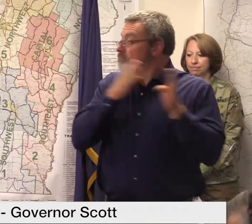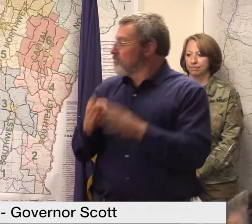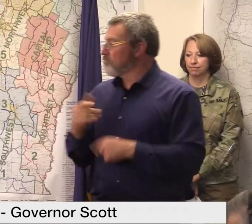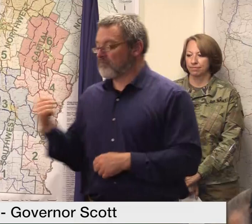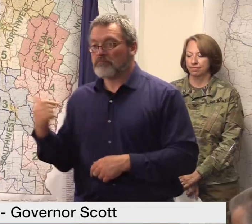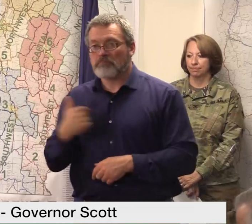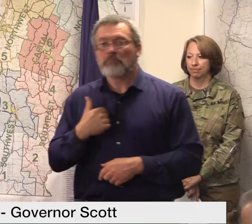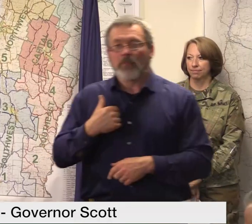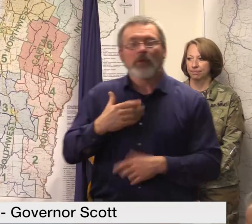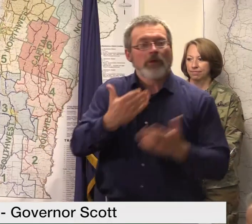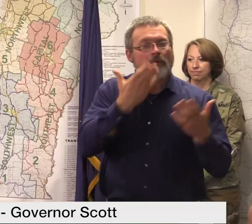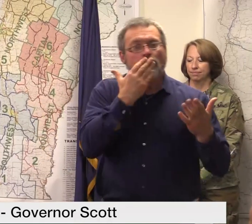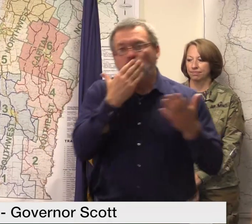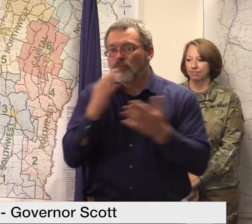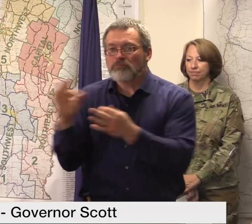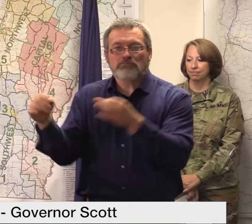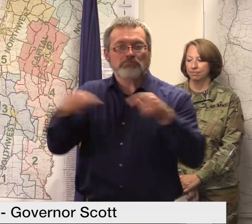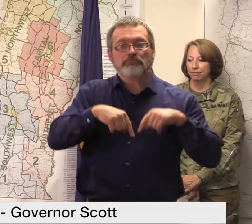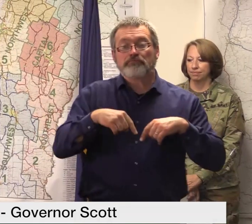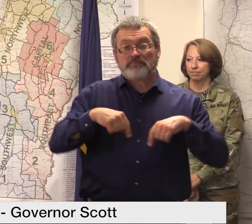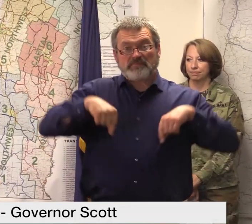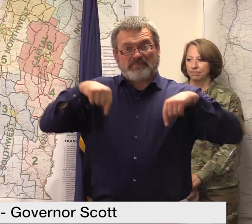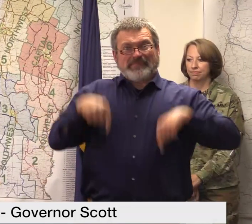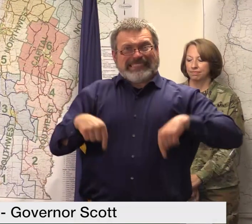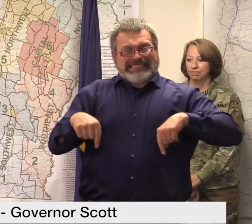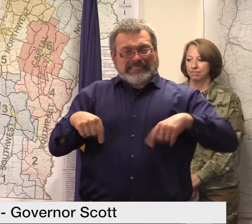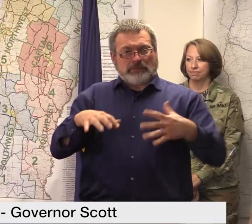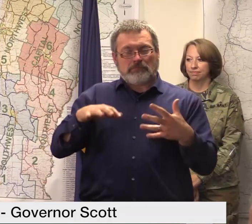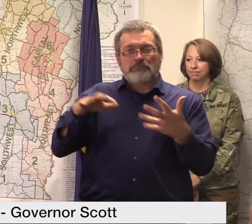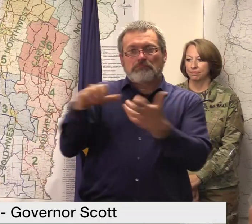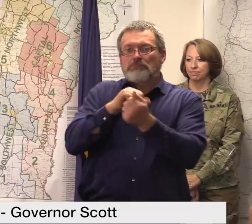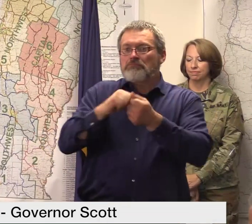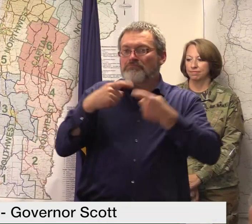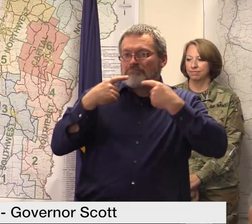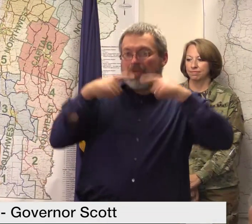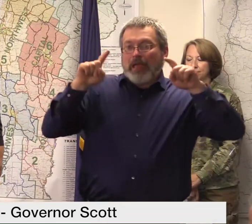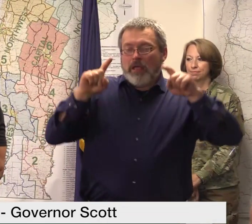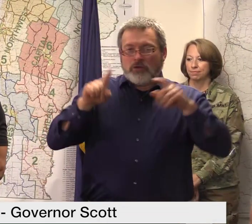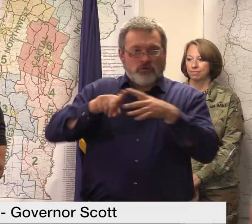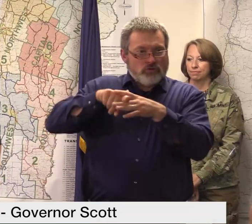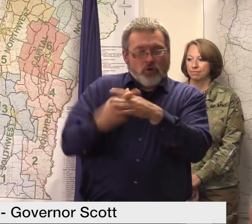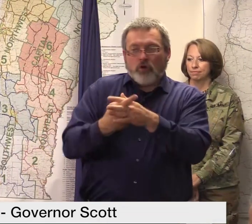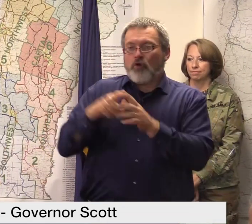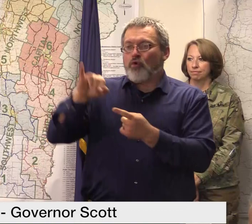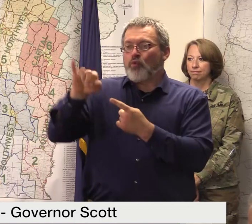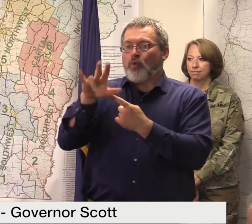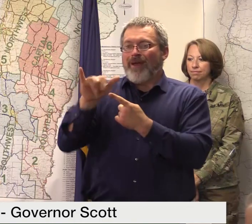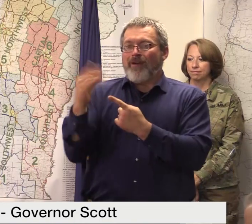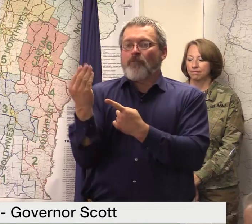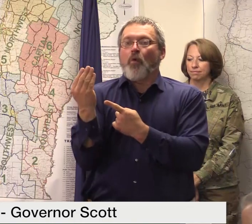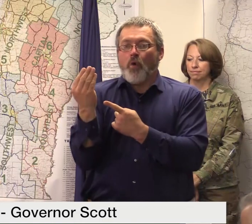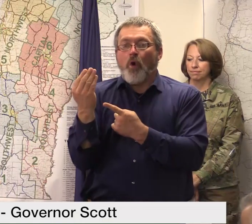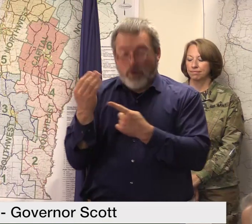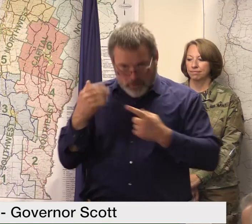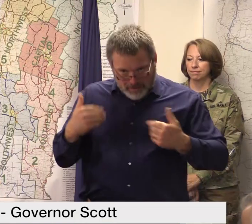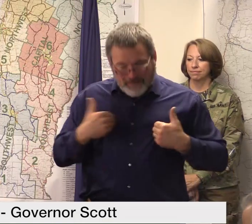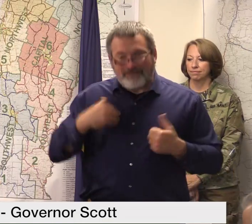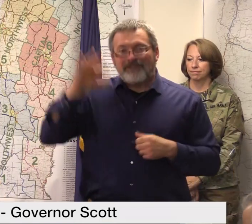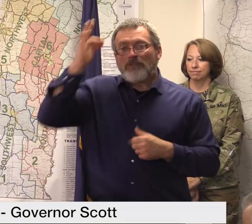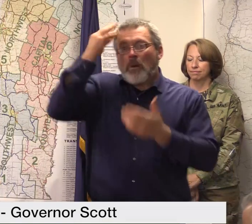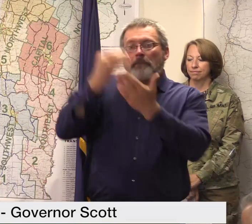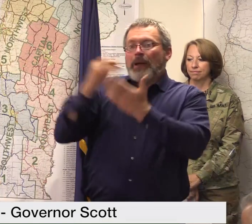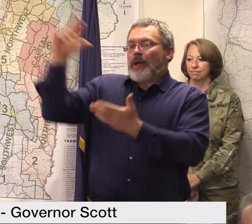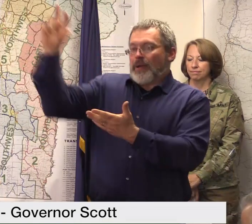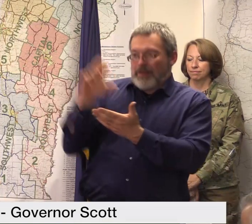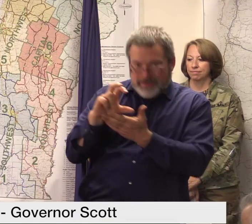a major disaster declaration was declared on July 14th which provided funding for emergency protective measures as